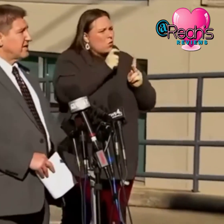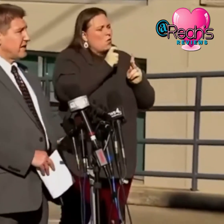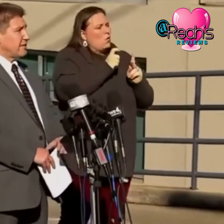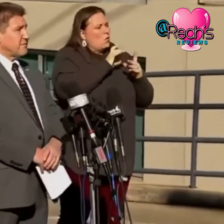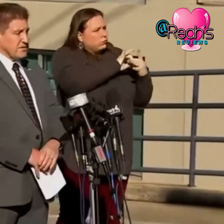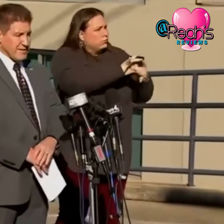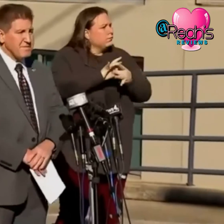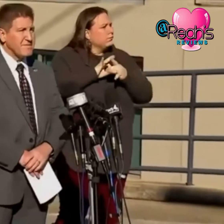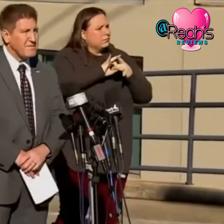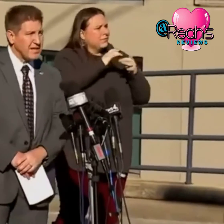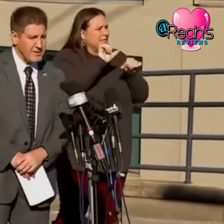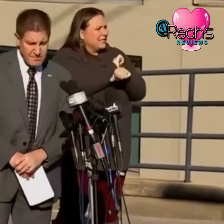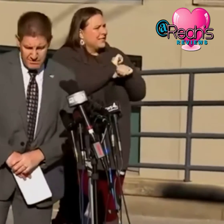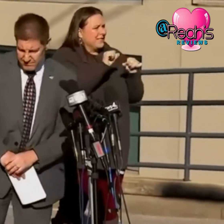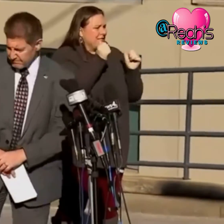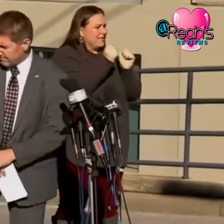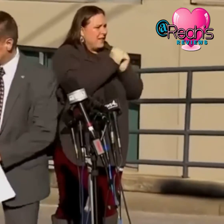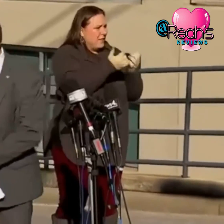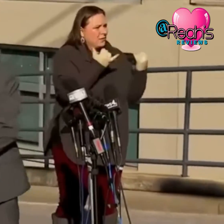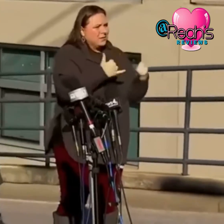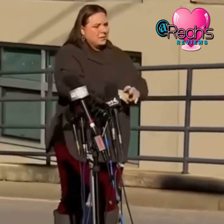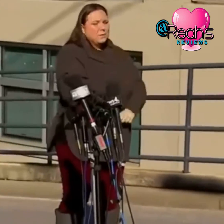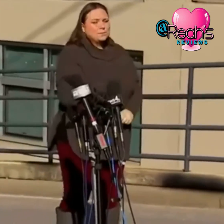here today with me thank you